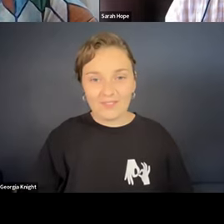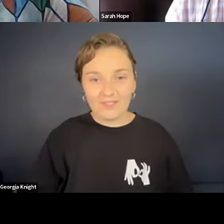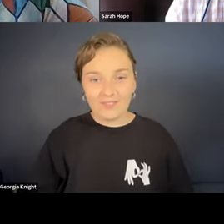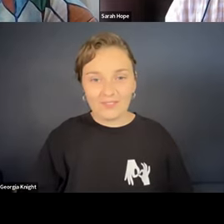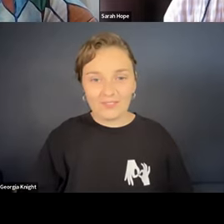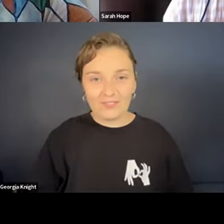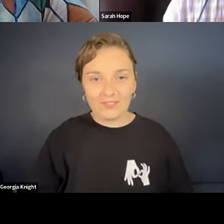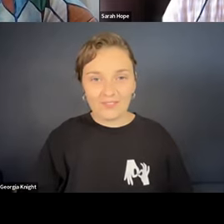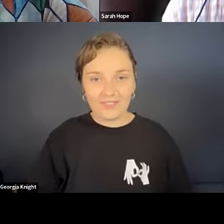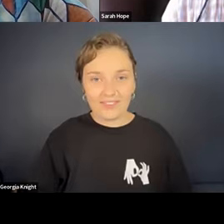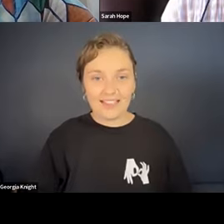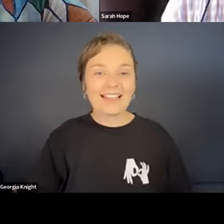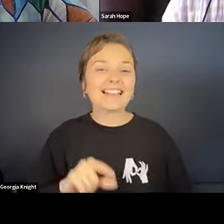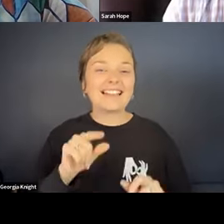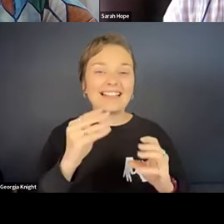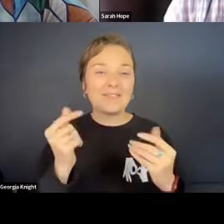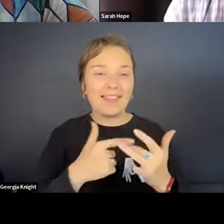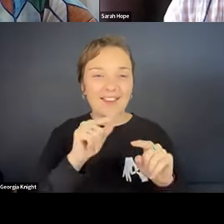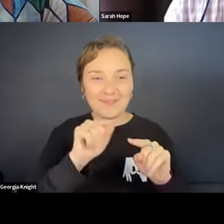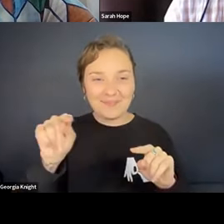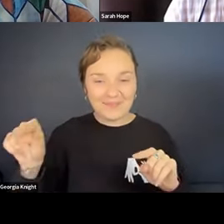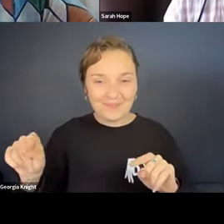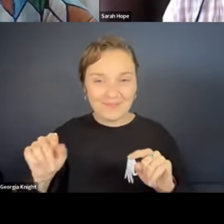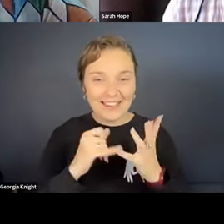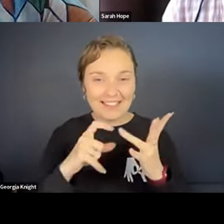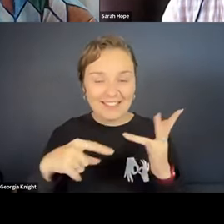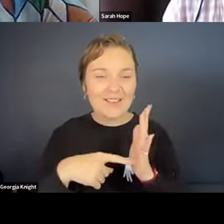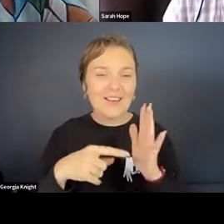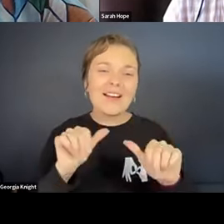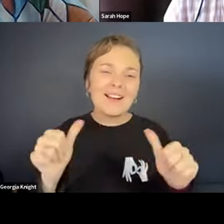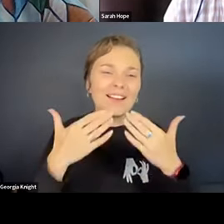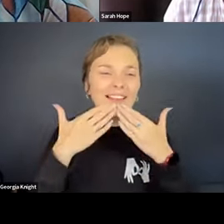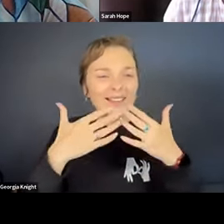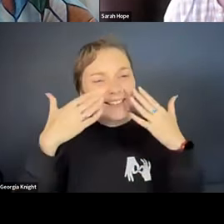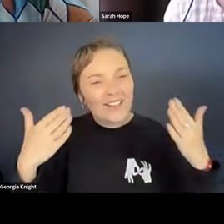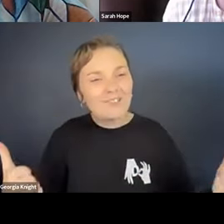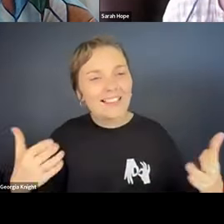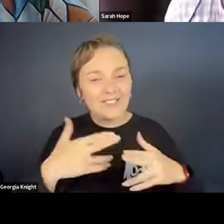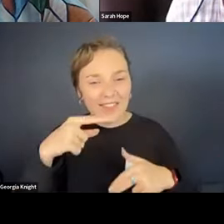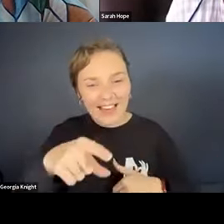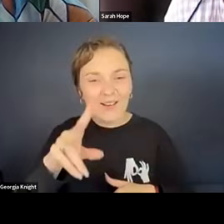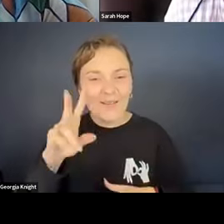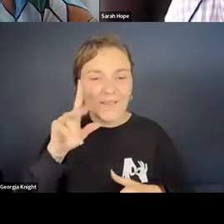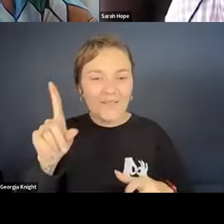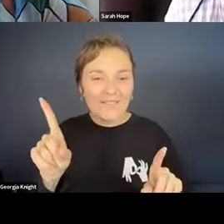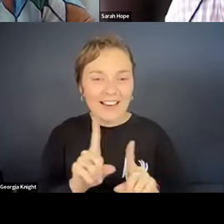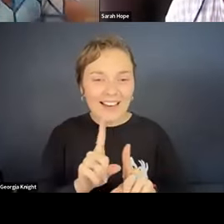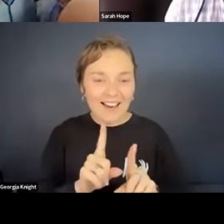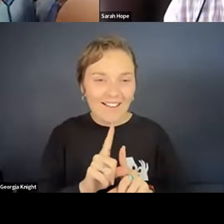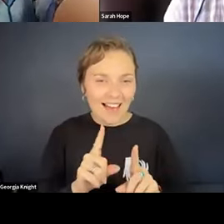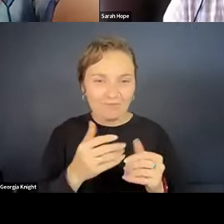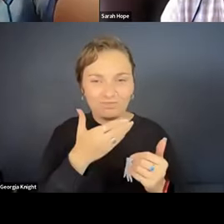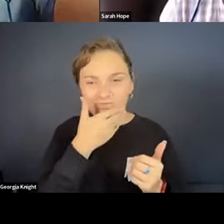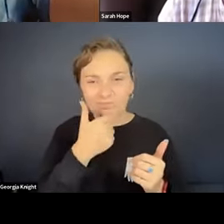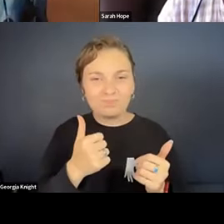And there are some of the other. Hello. Thank you so much for that. That looks like a delightful project.